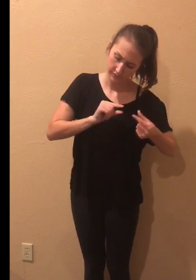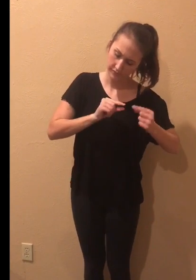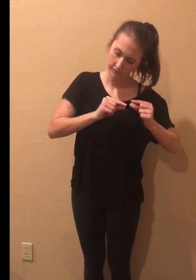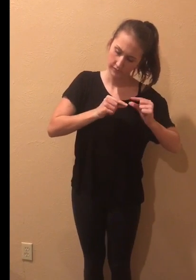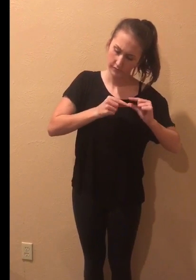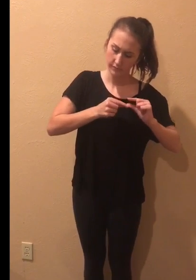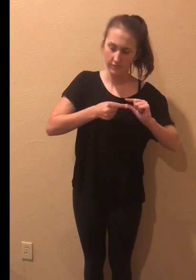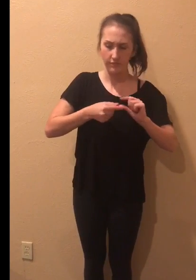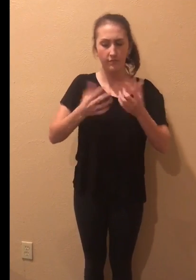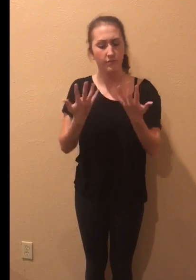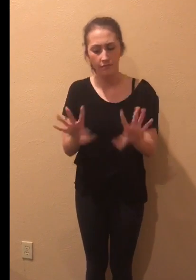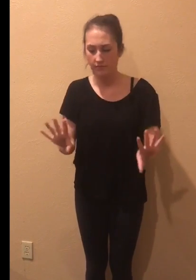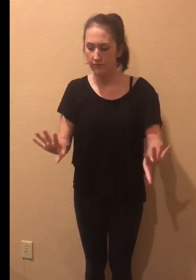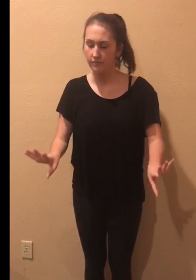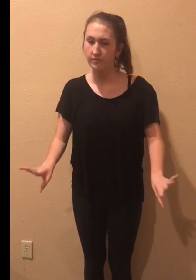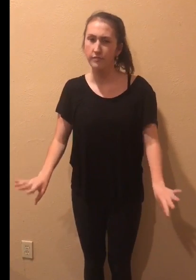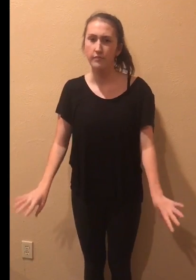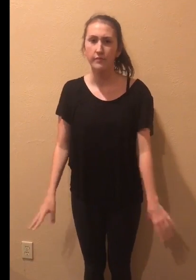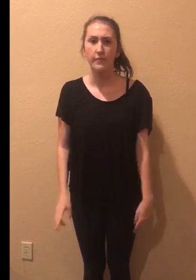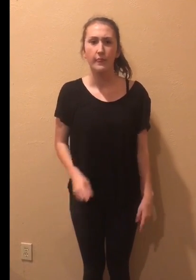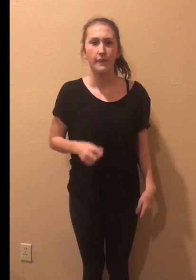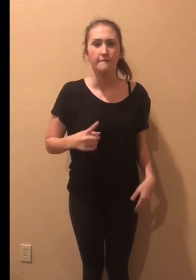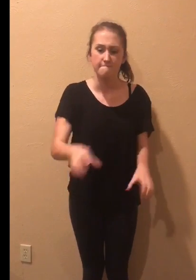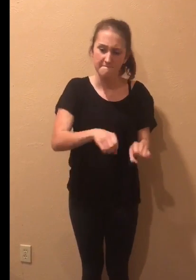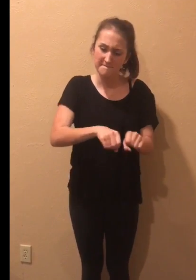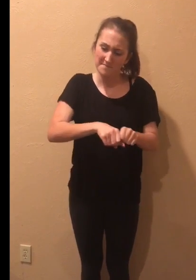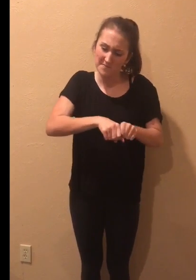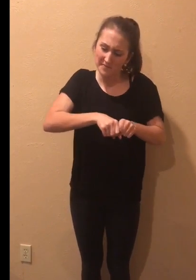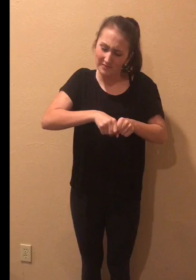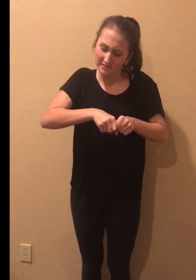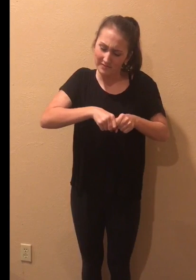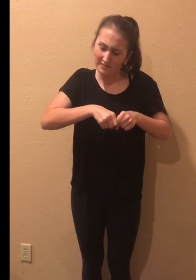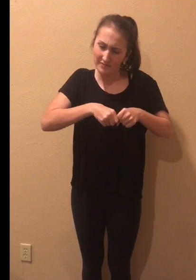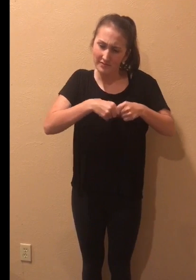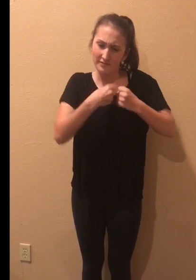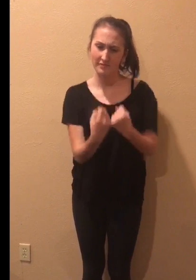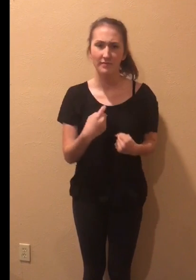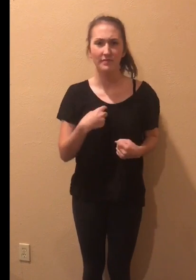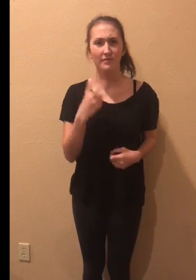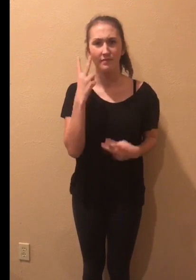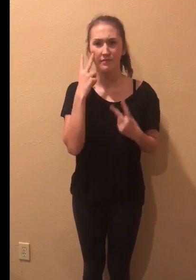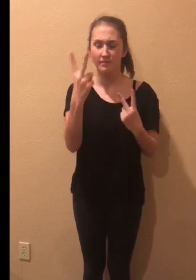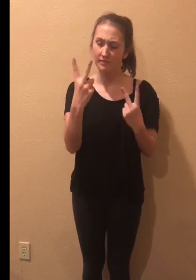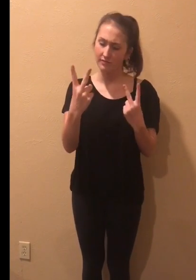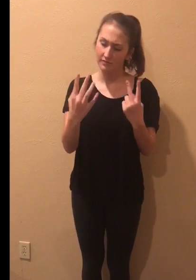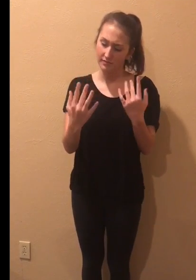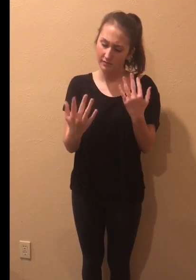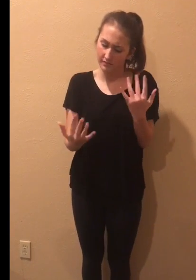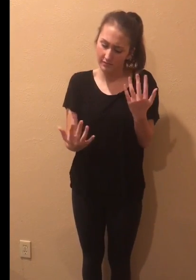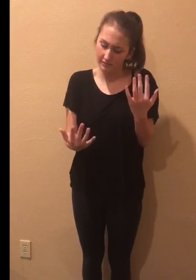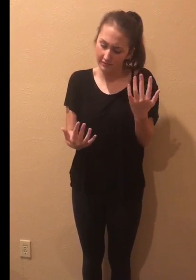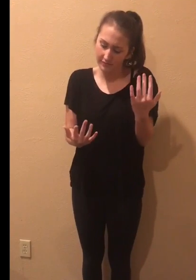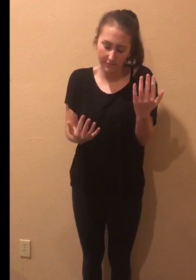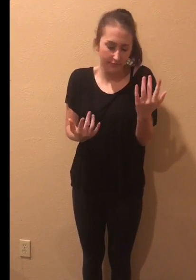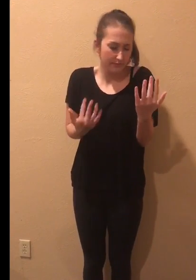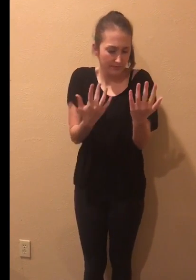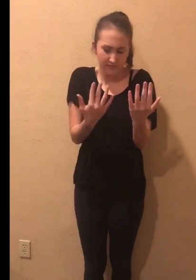Your your heart You have torn it all apart apart I'm watching it burn